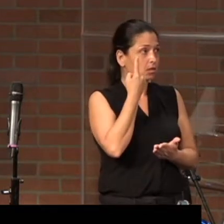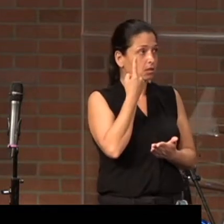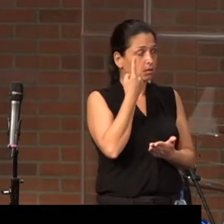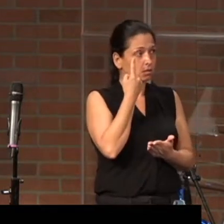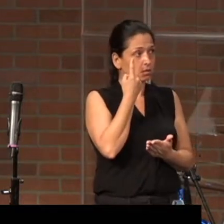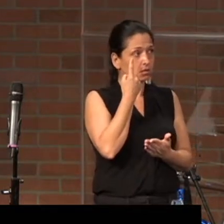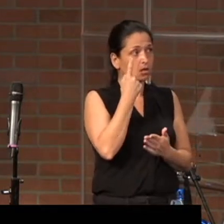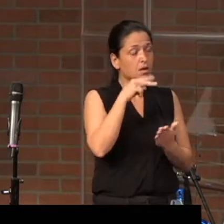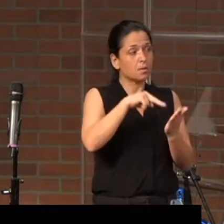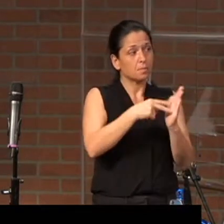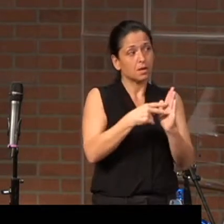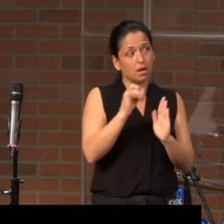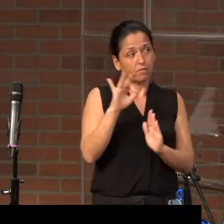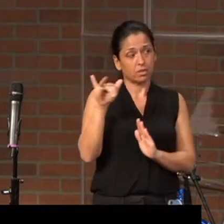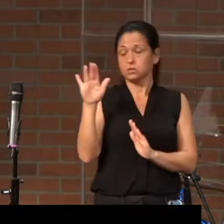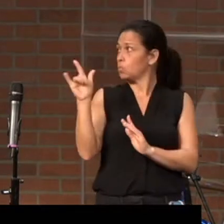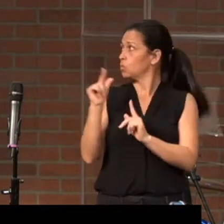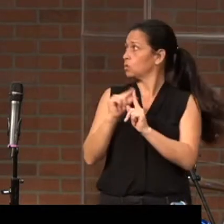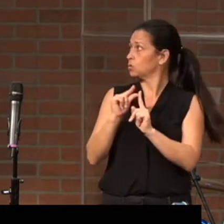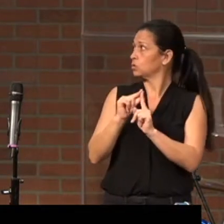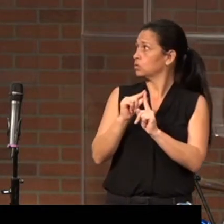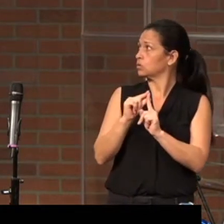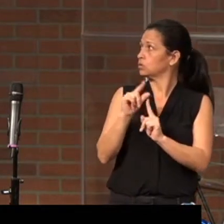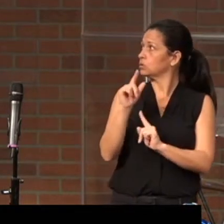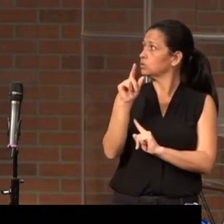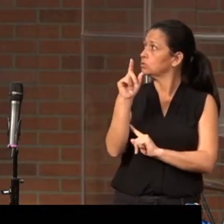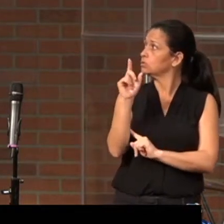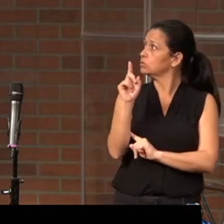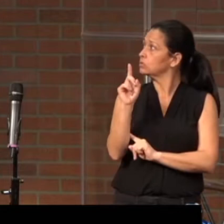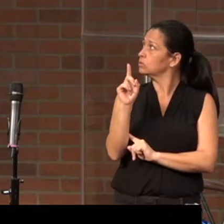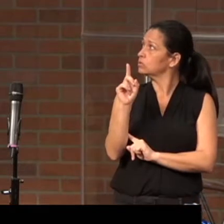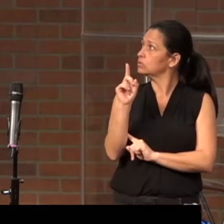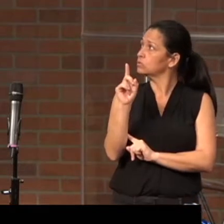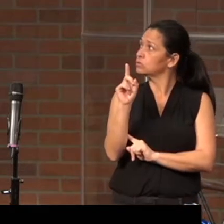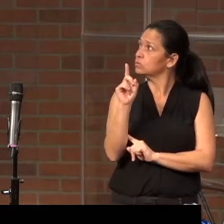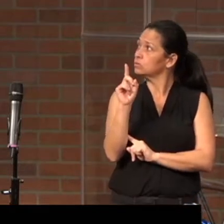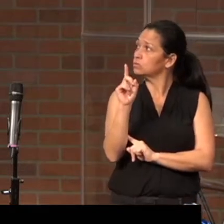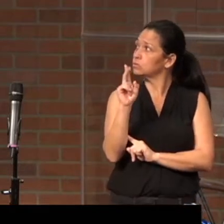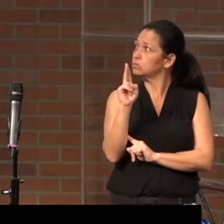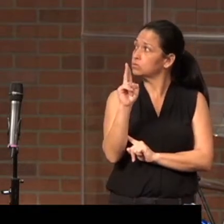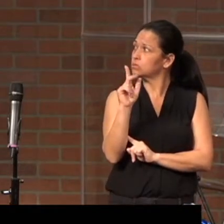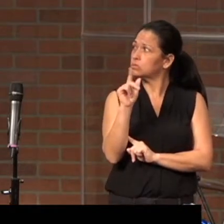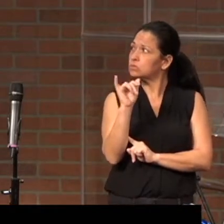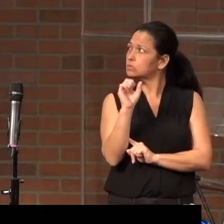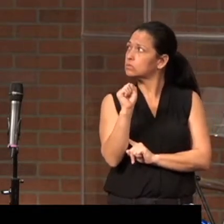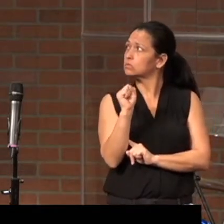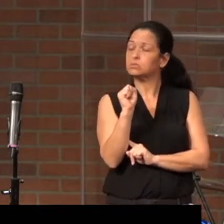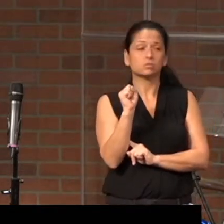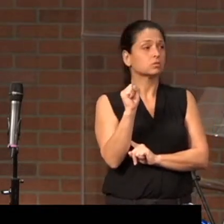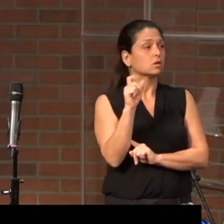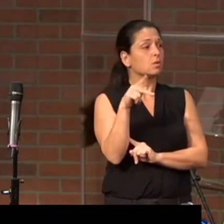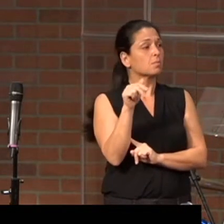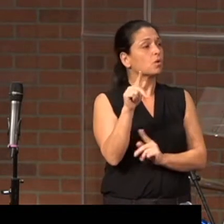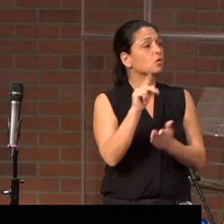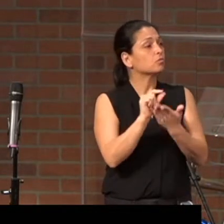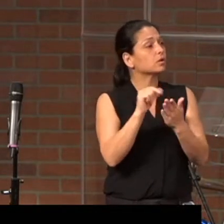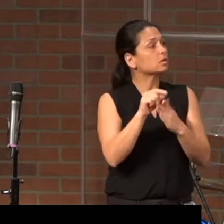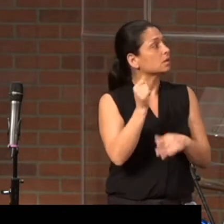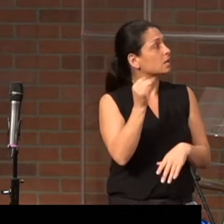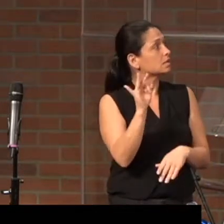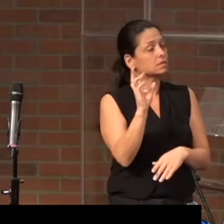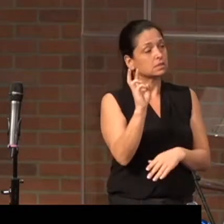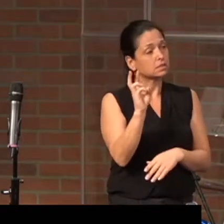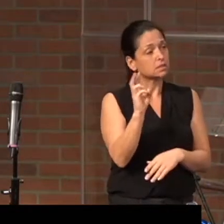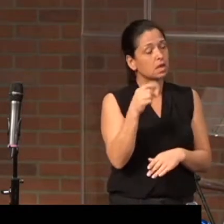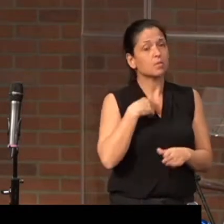meaning of this word, doulos. Paul writes in Romans 6, 19, he says this, I'm using an